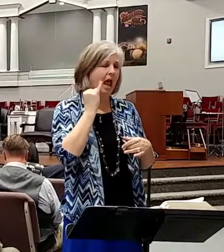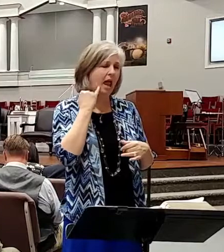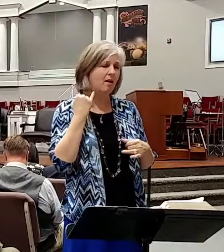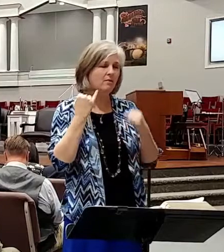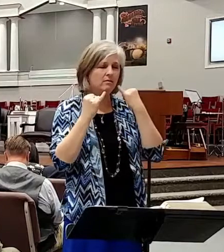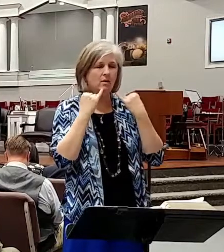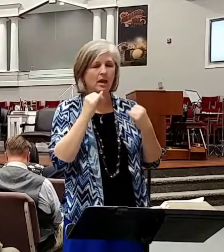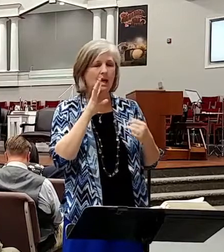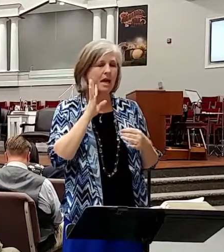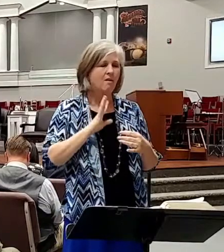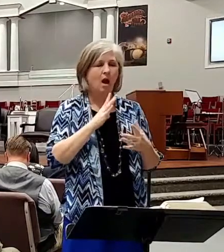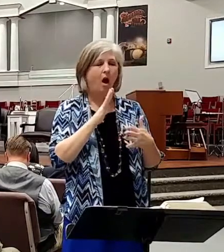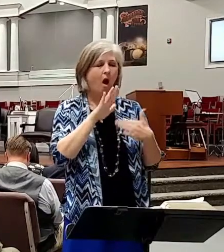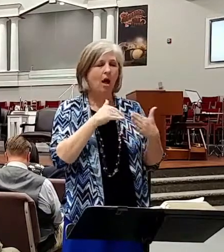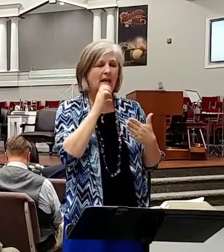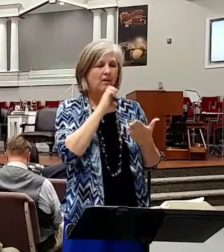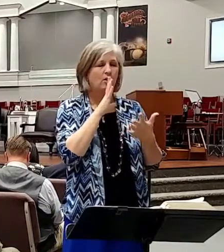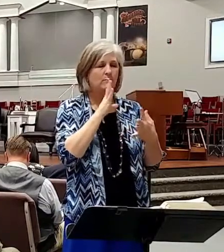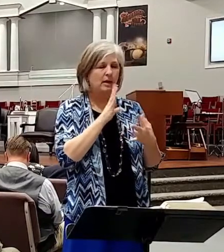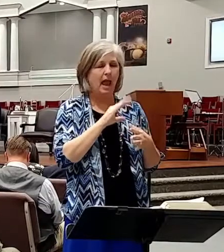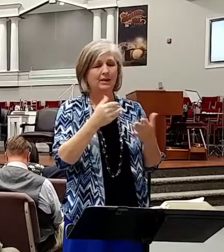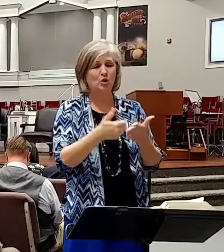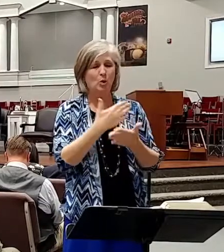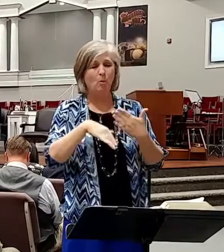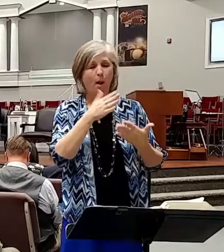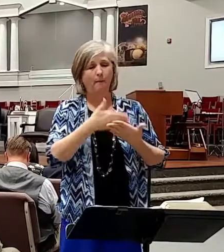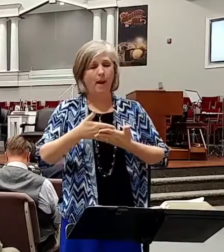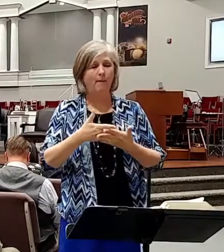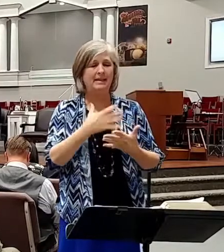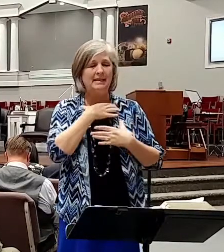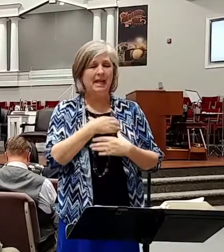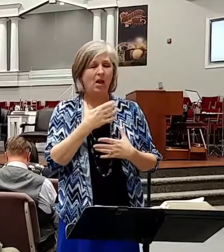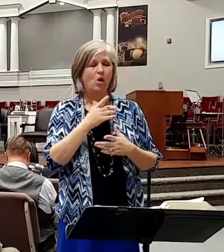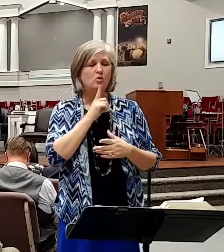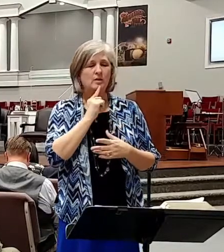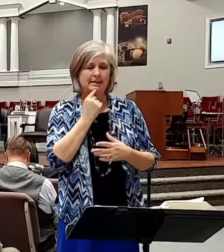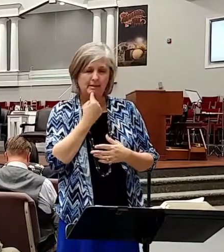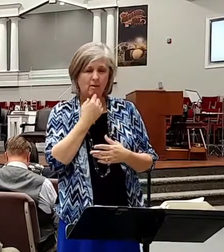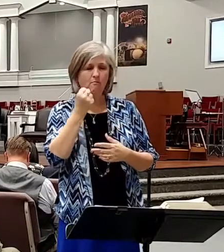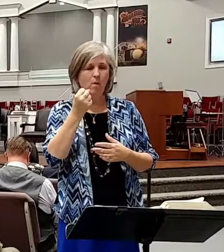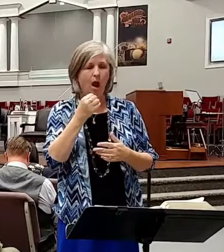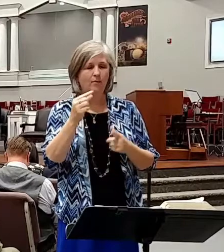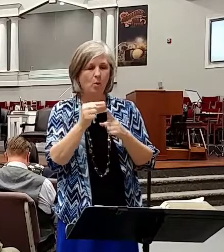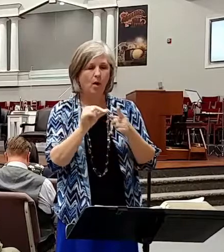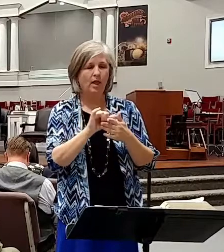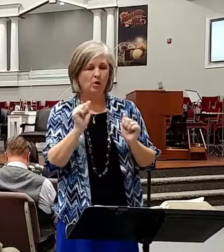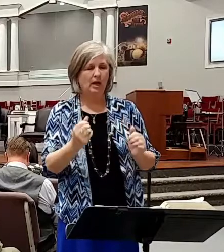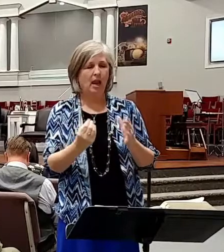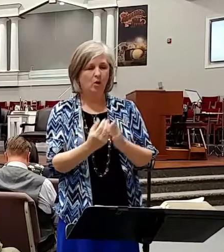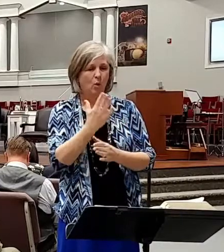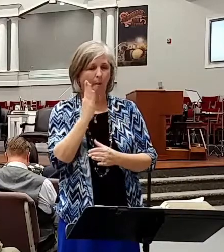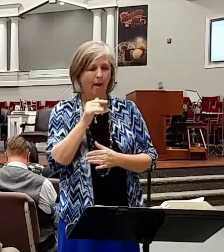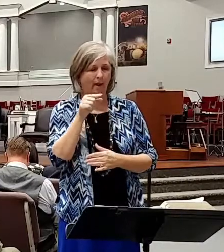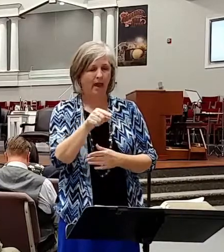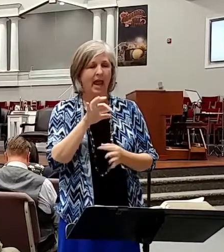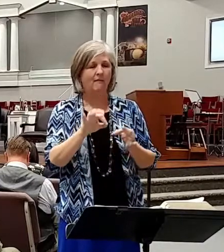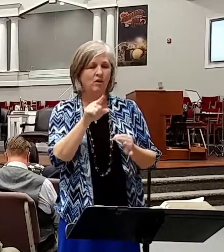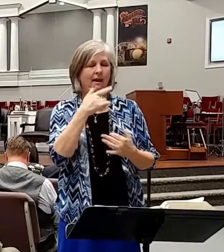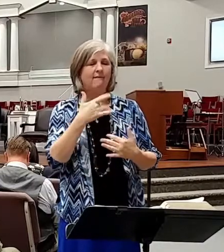babes desire the sincere milk of the Word, that ye may grow thereby, if so be ye have tasted that